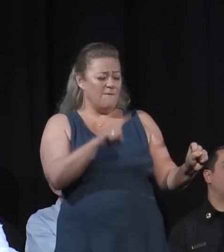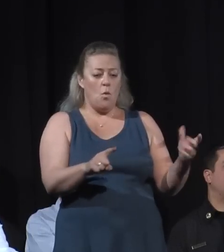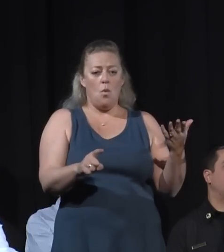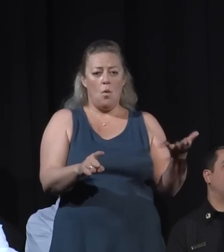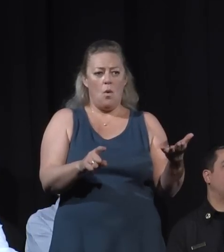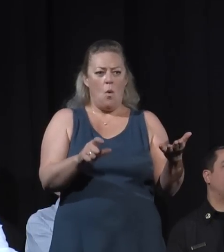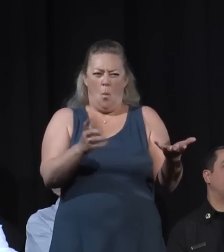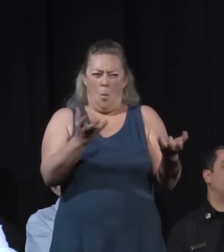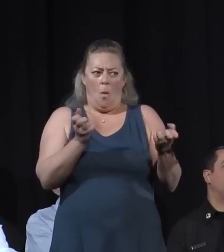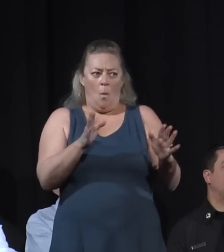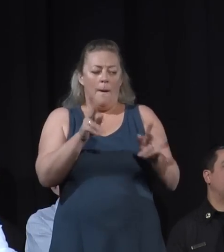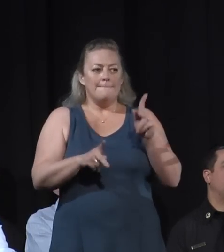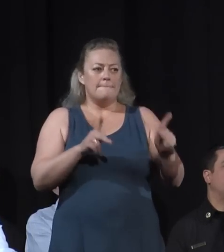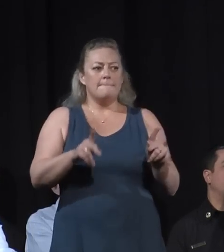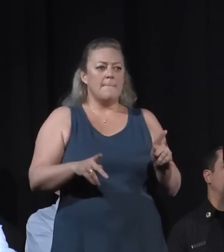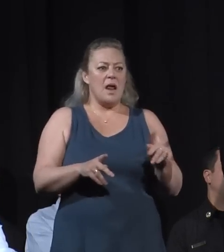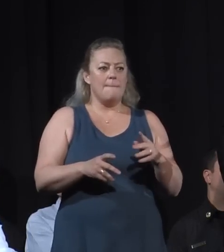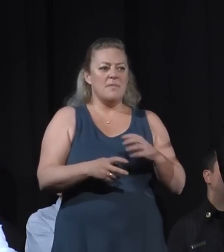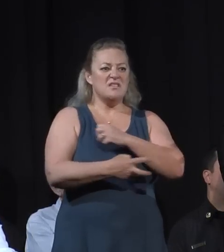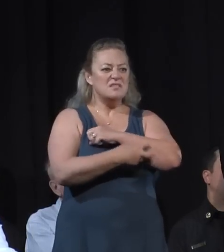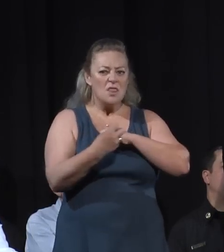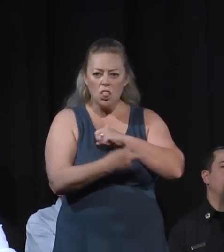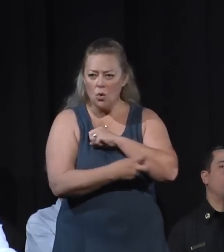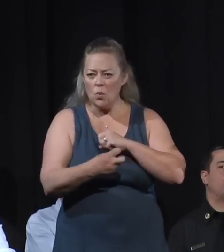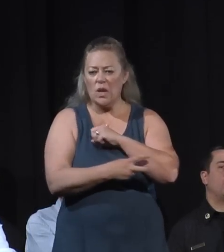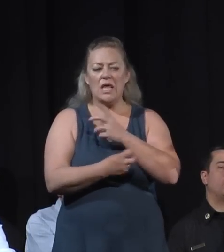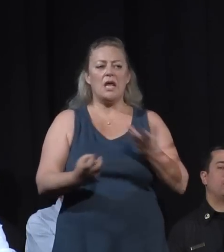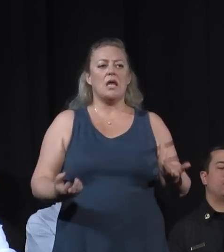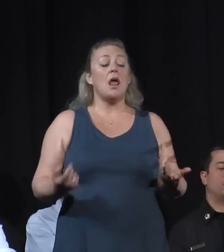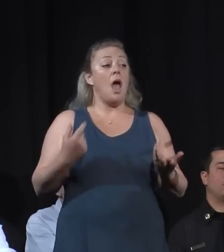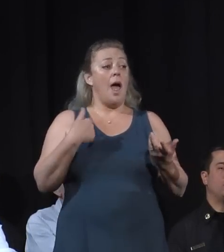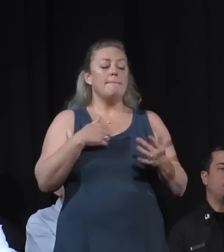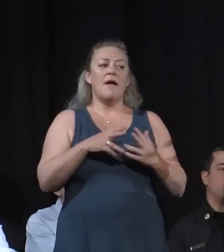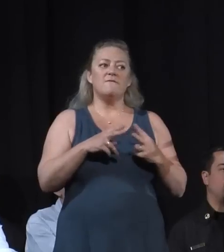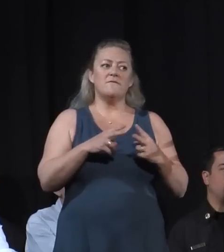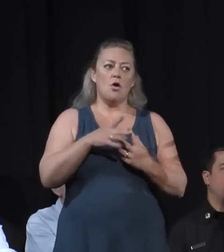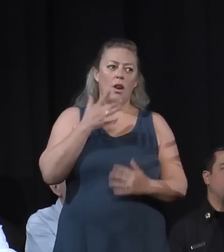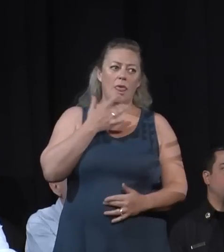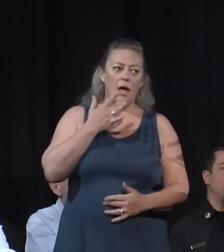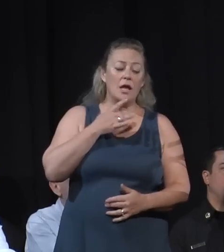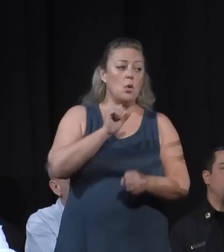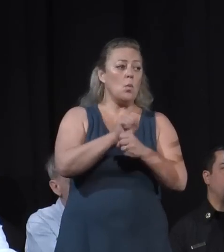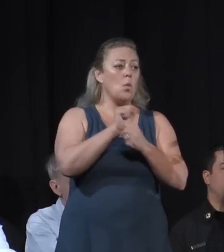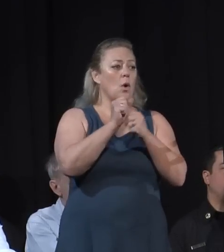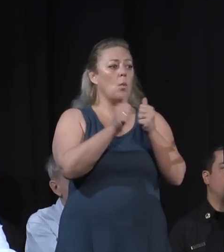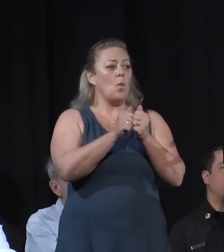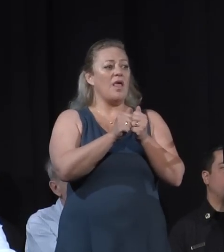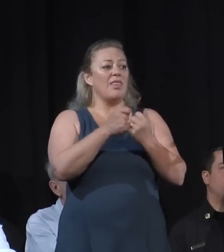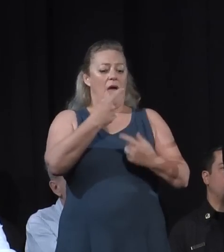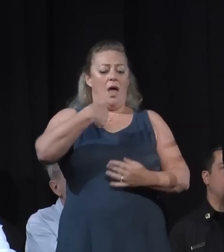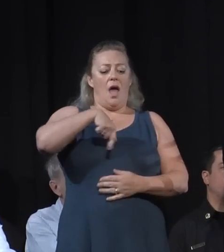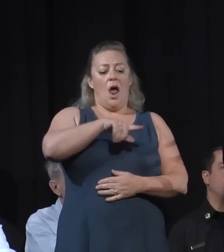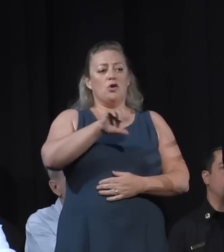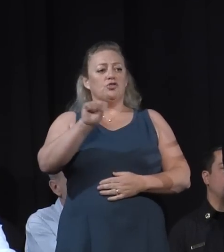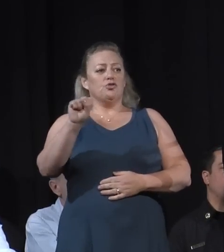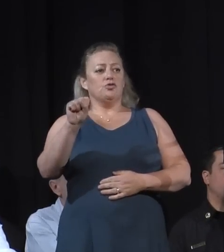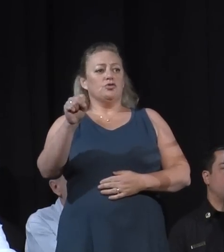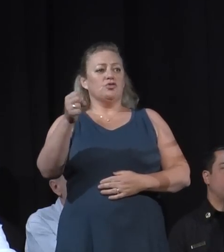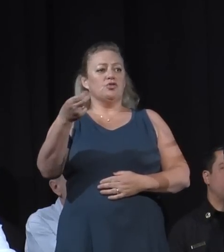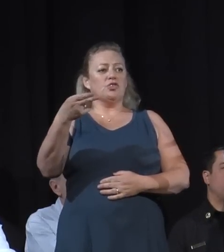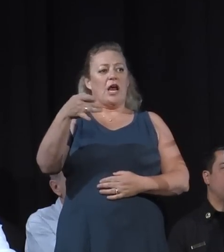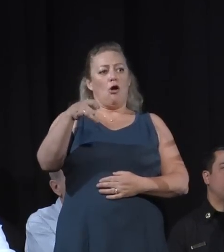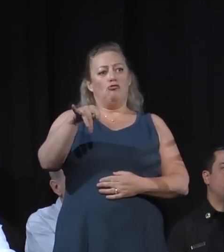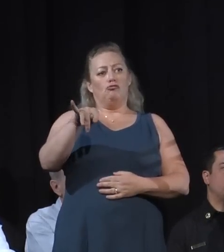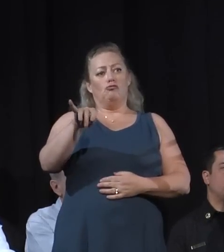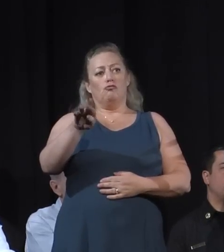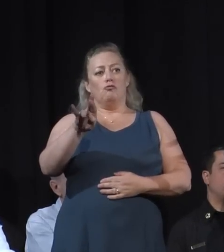hazards in the area. I would have been very fortunate to be working with our sheriff each day and working in the mutual aid process